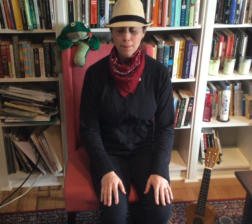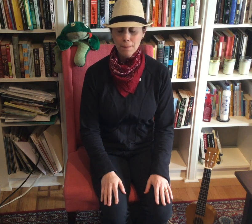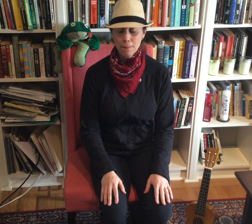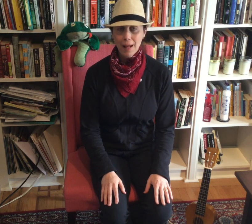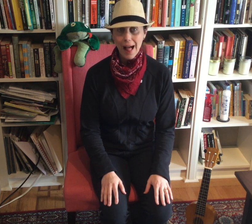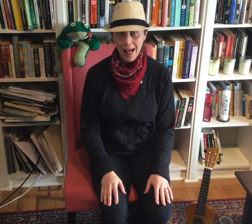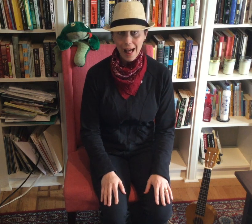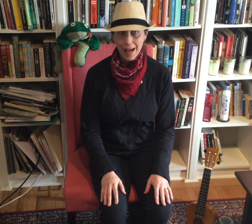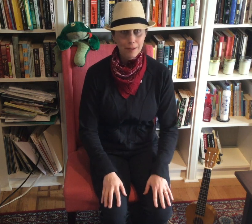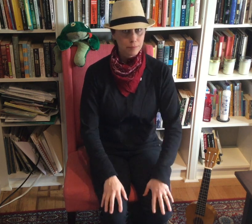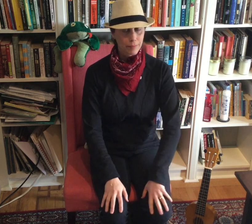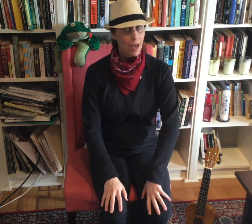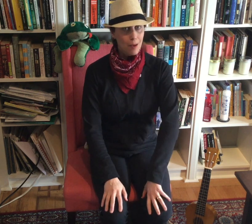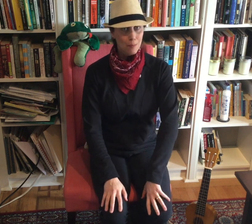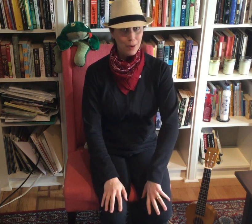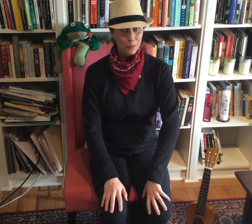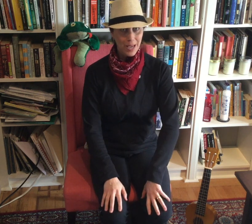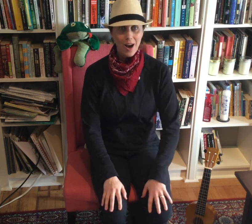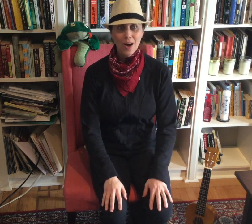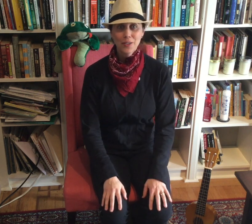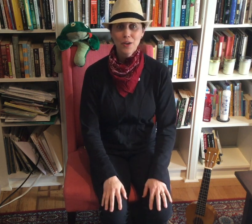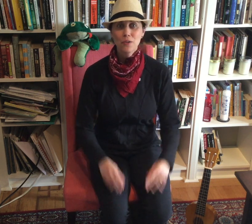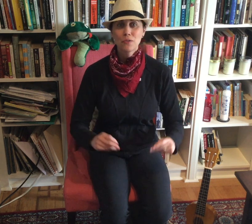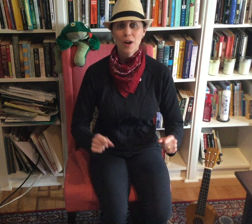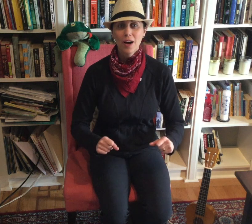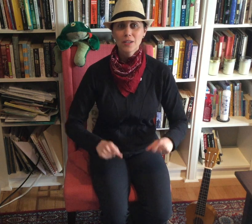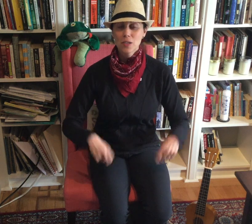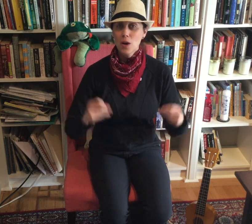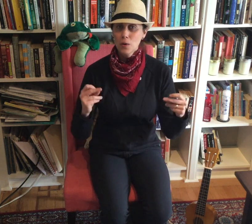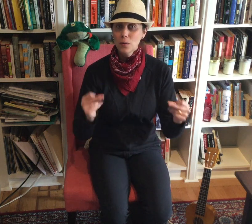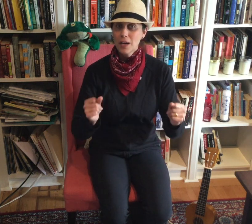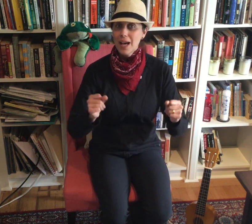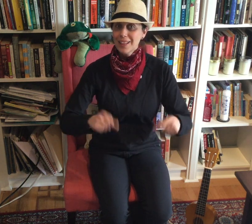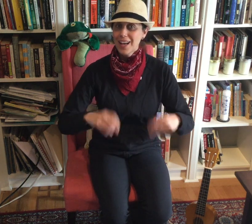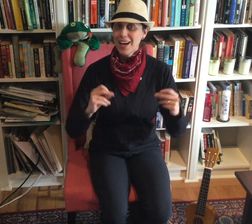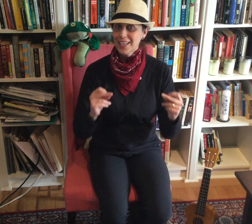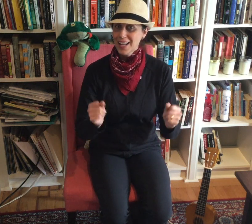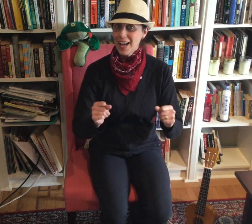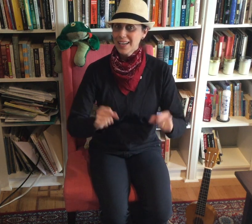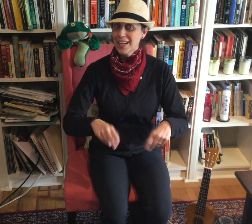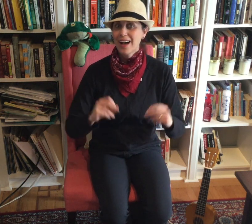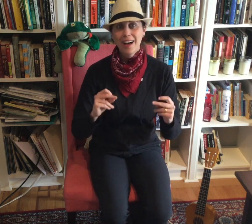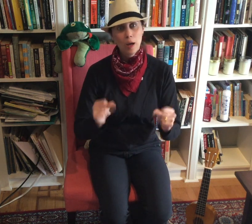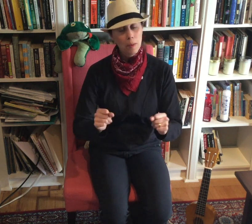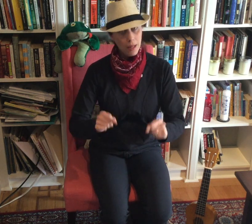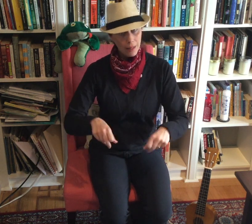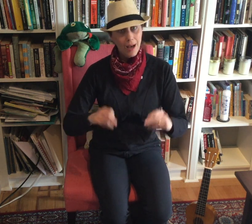-hmm ah the we all know frogs go la-dee-da-dee-da la